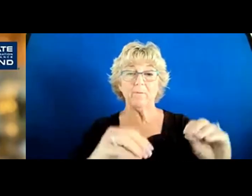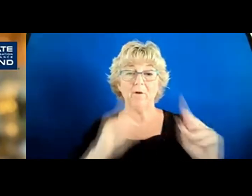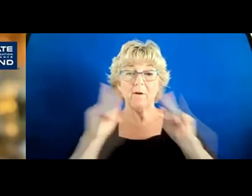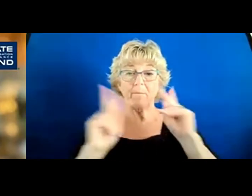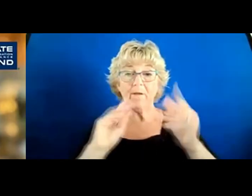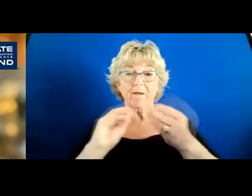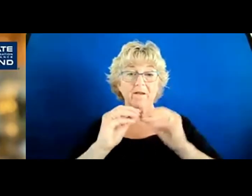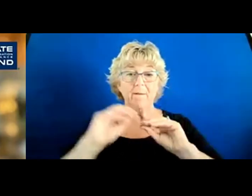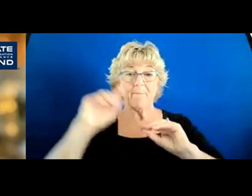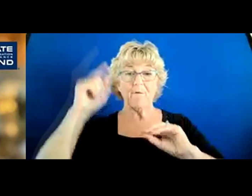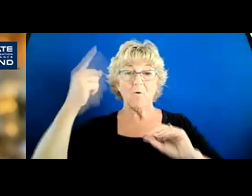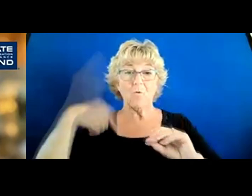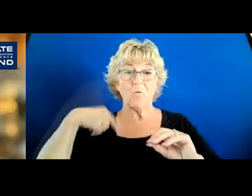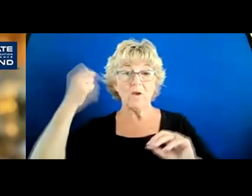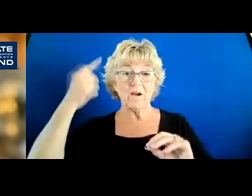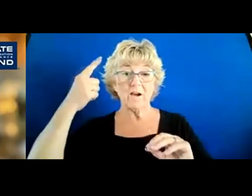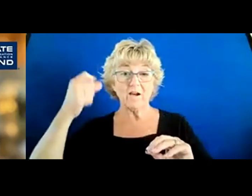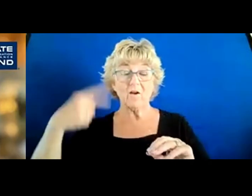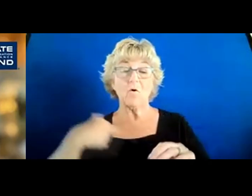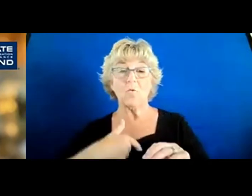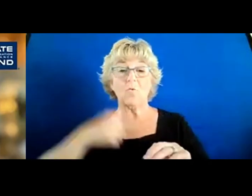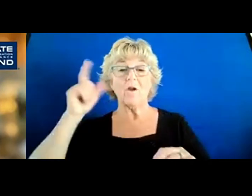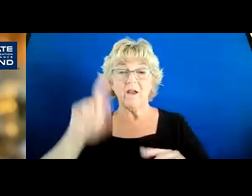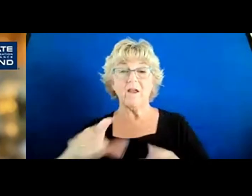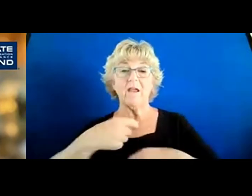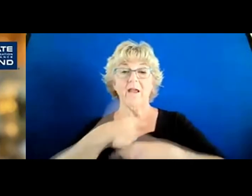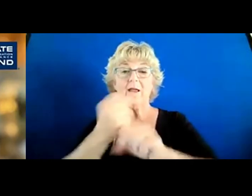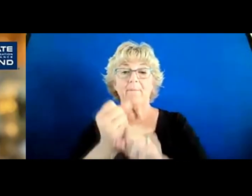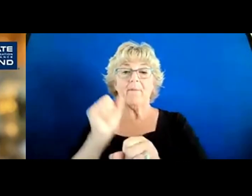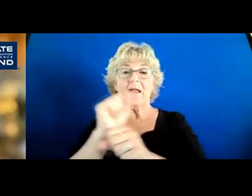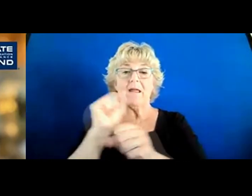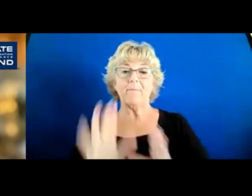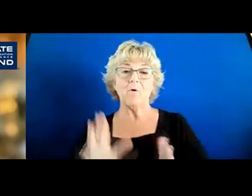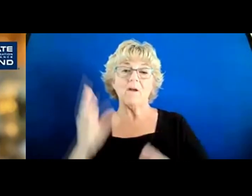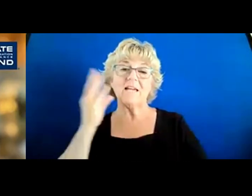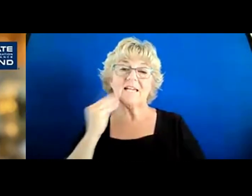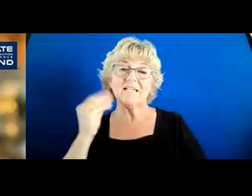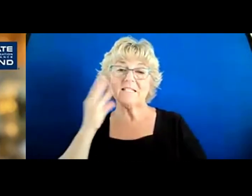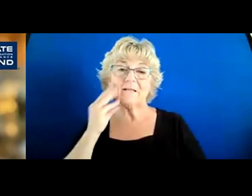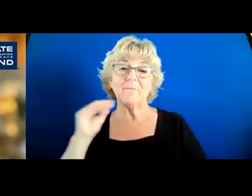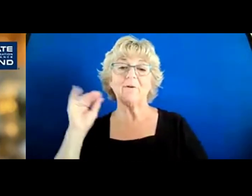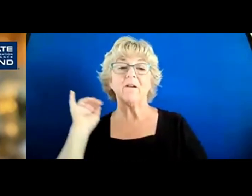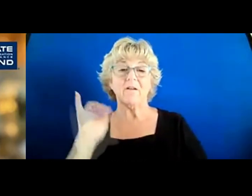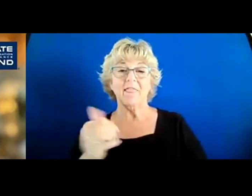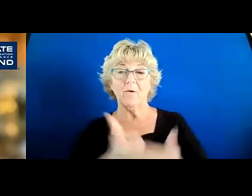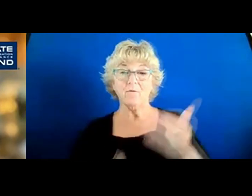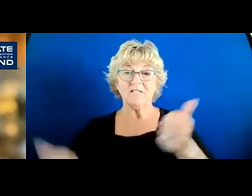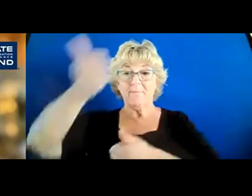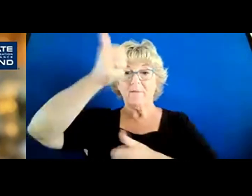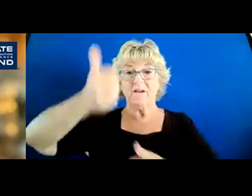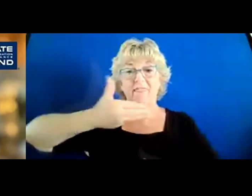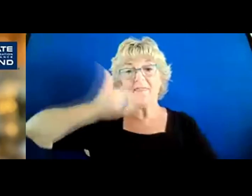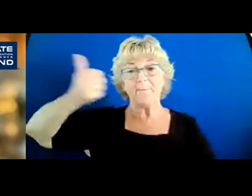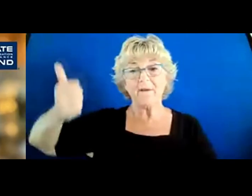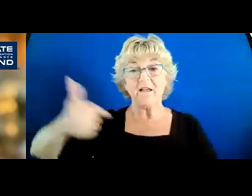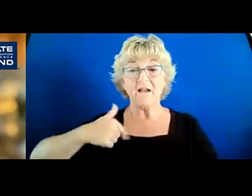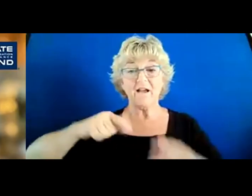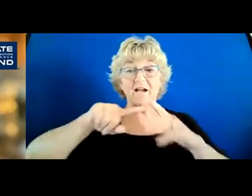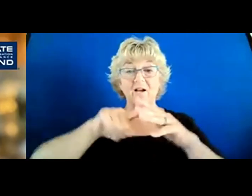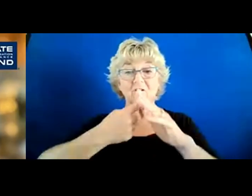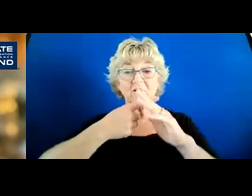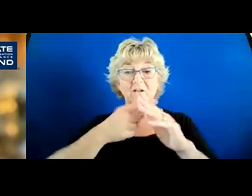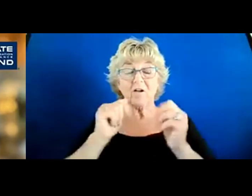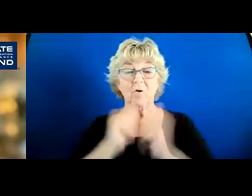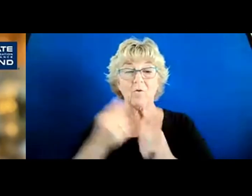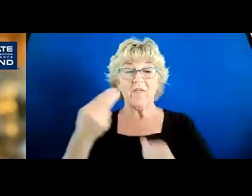We understood that we had to create an employee experience that was superior. And I actually started with our